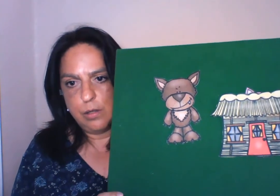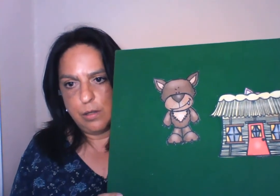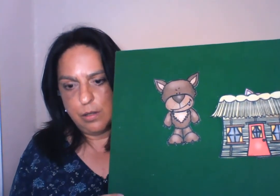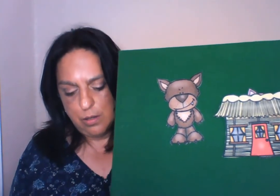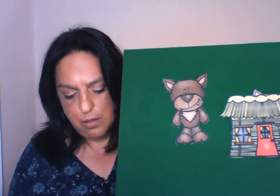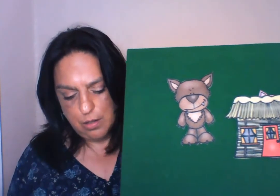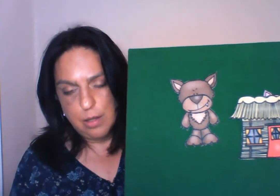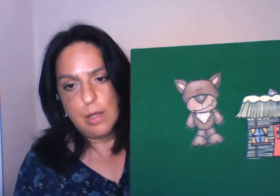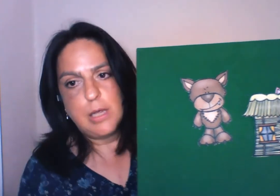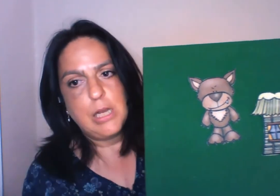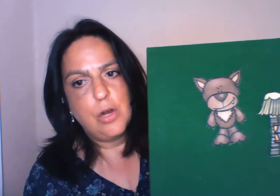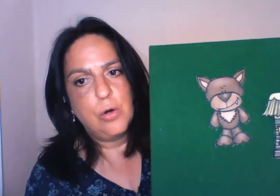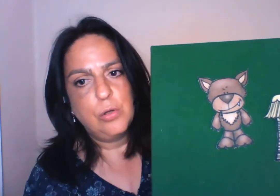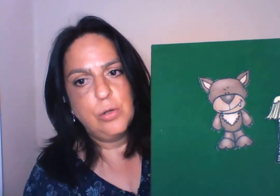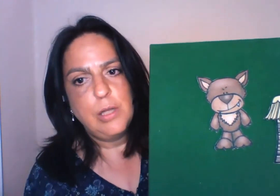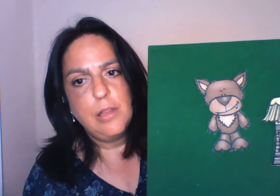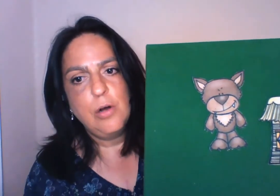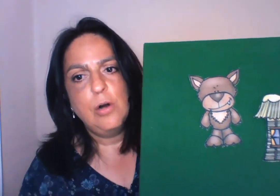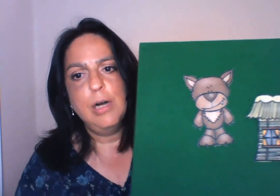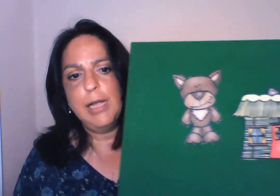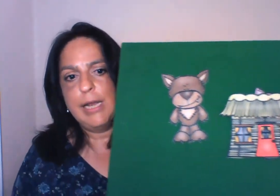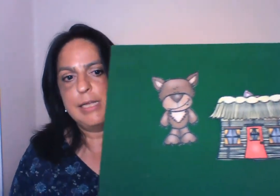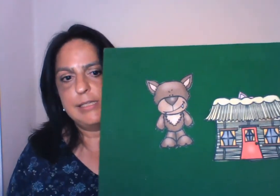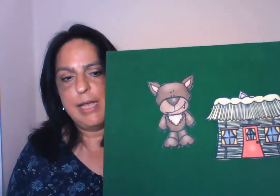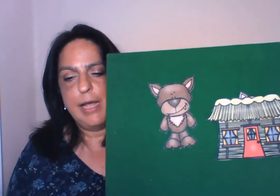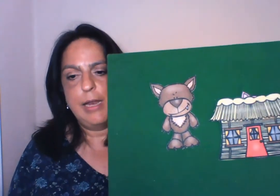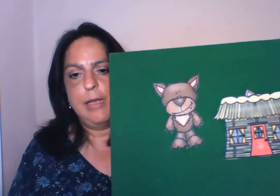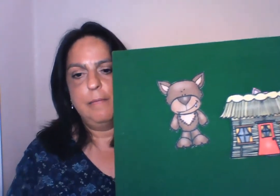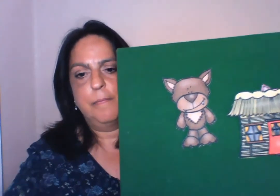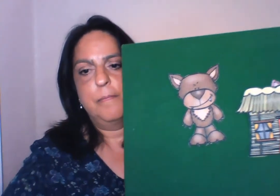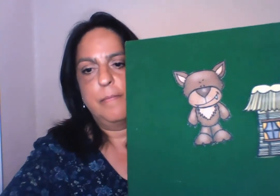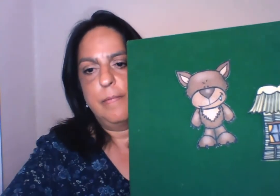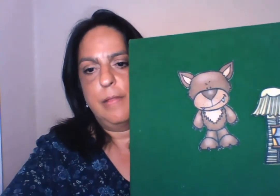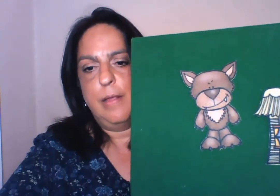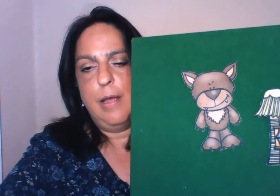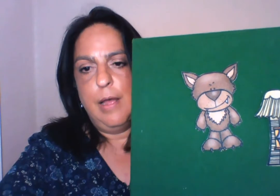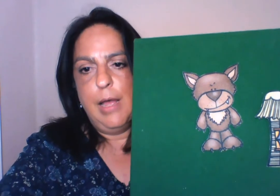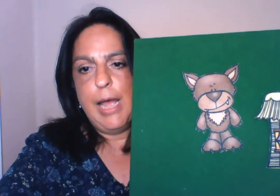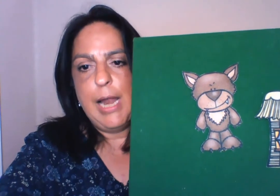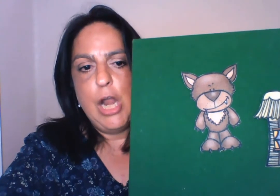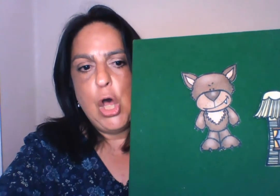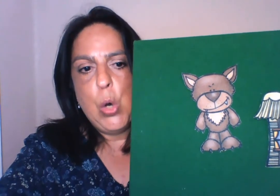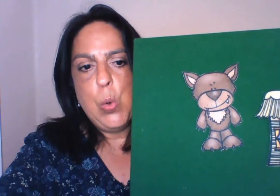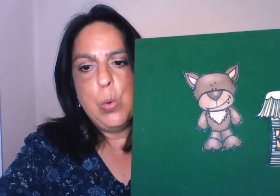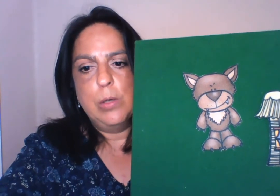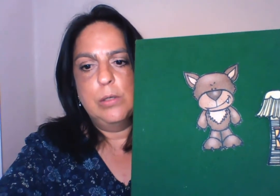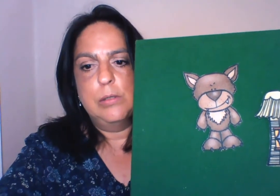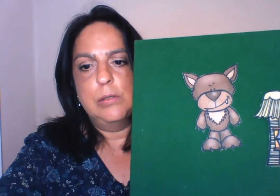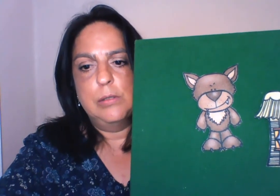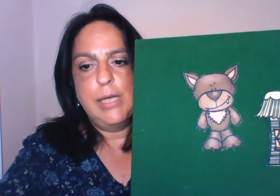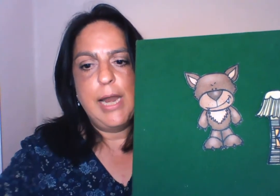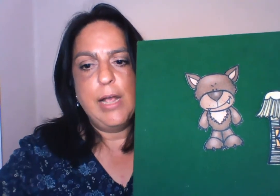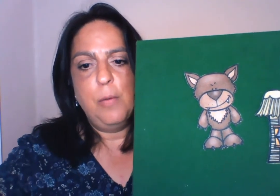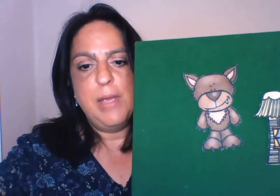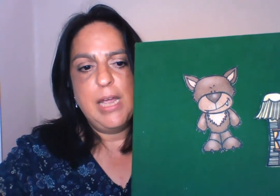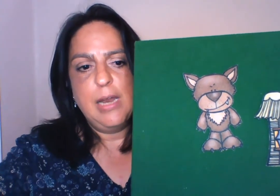So he knocked on the door and he said, Hello, can I come in?